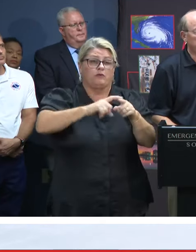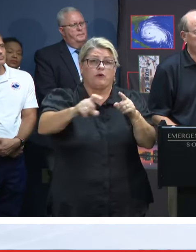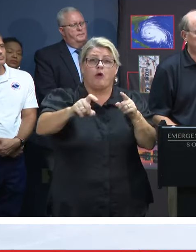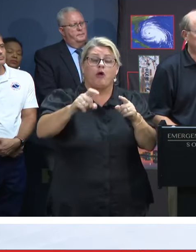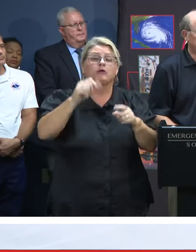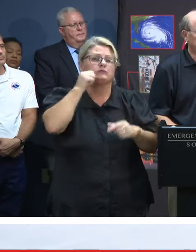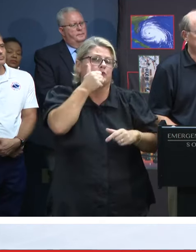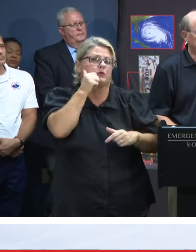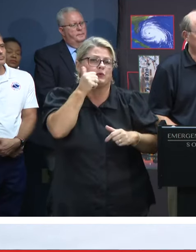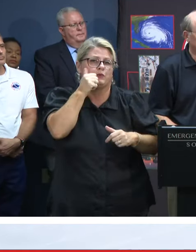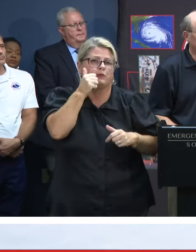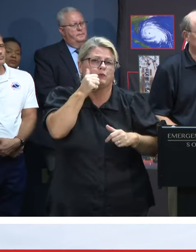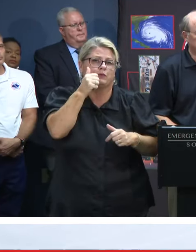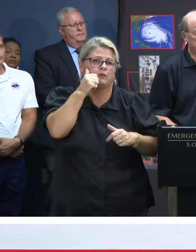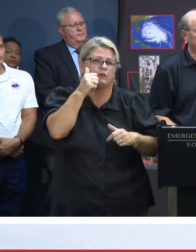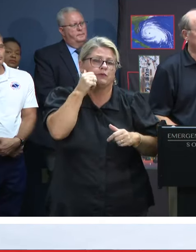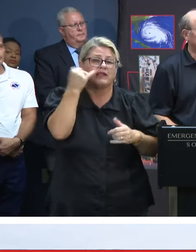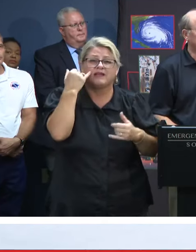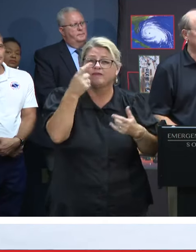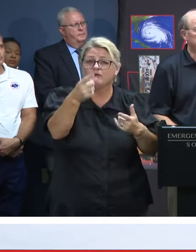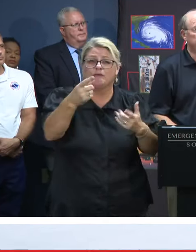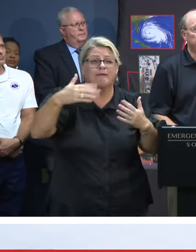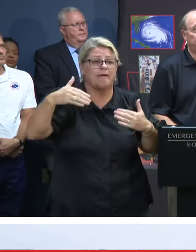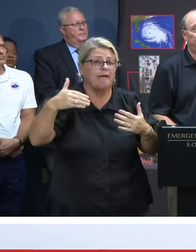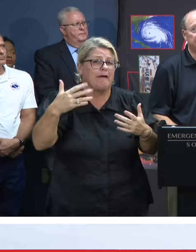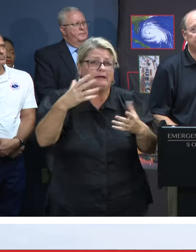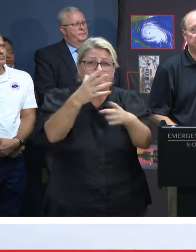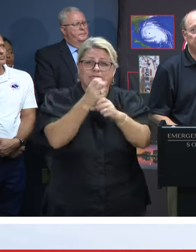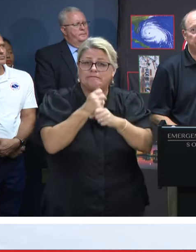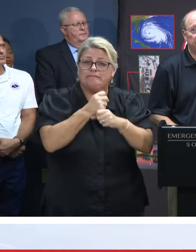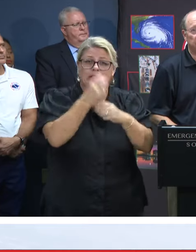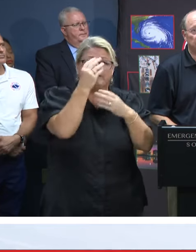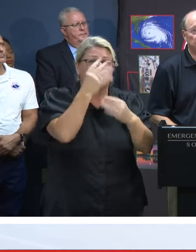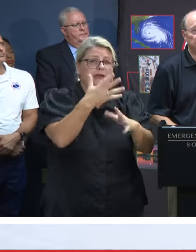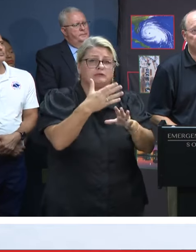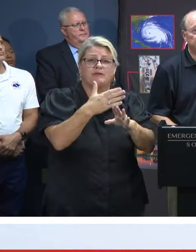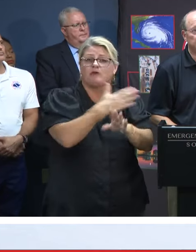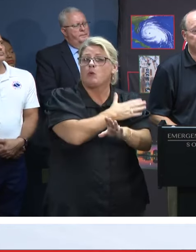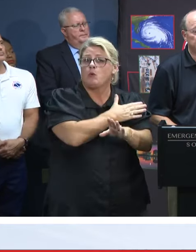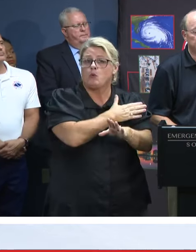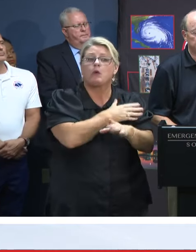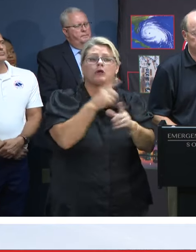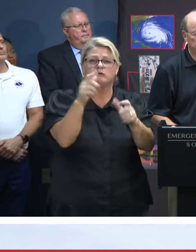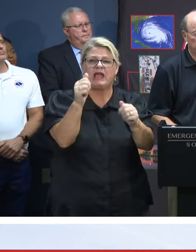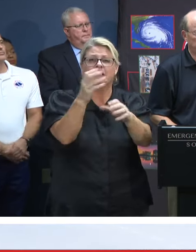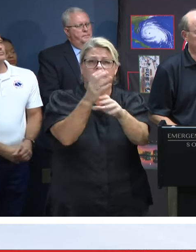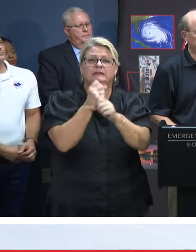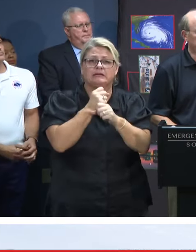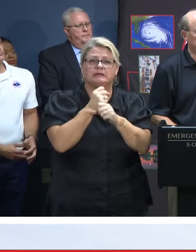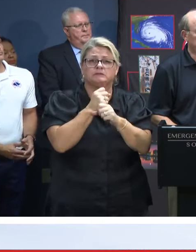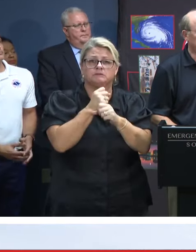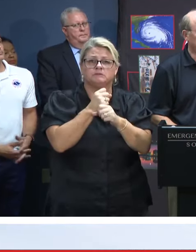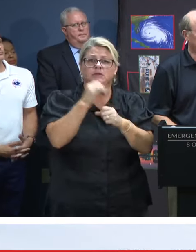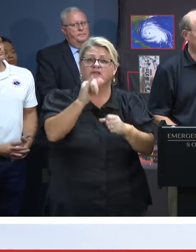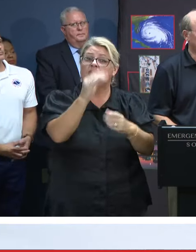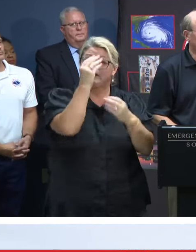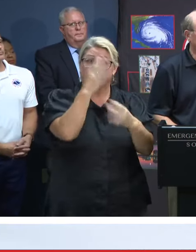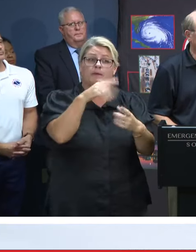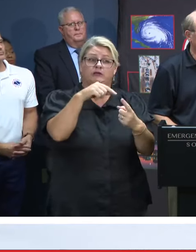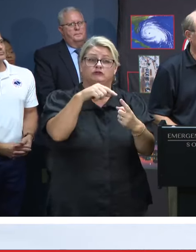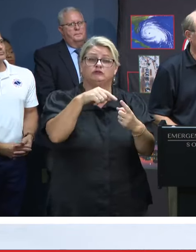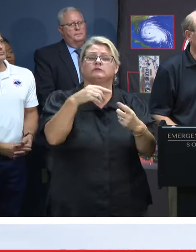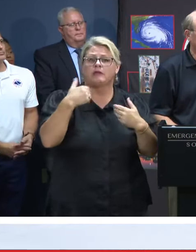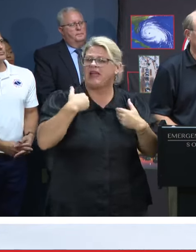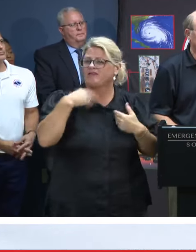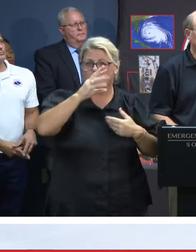For anybody that, you know, hasn't been connected in the past, that will help connect it. But that information is readily available on